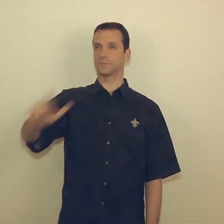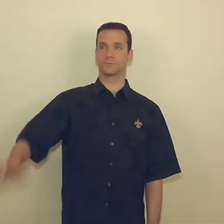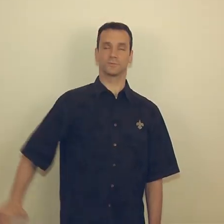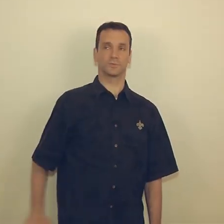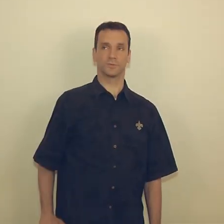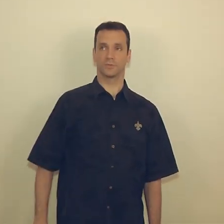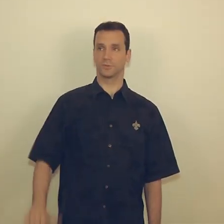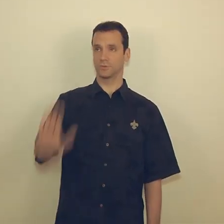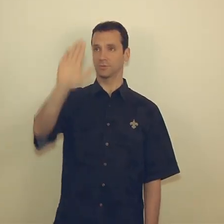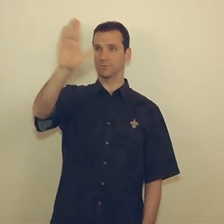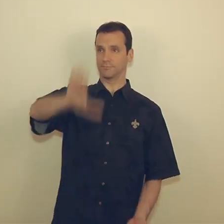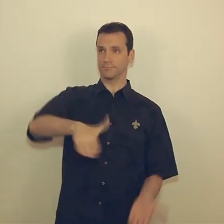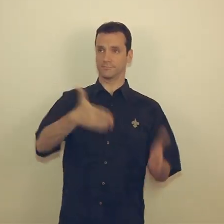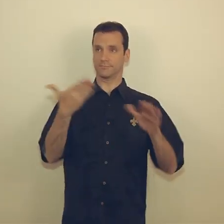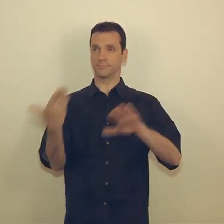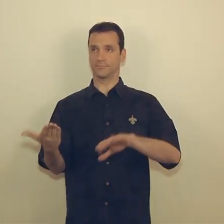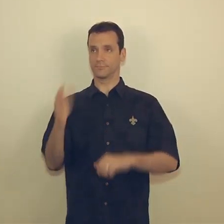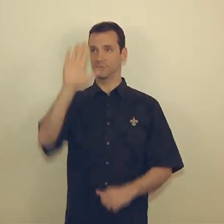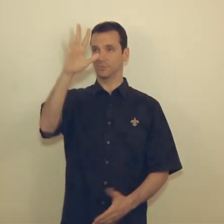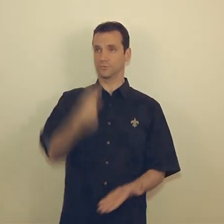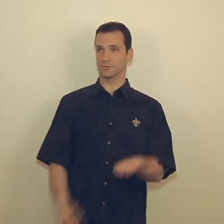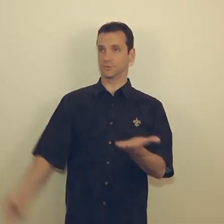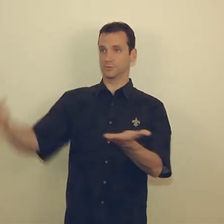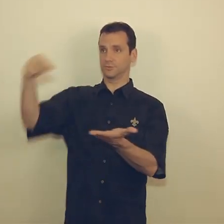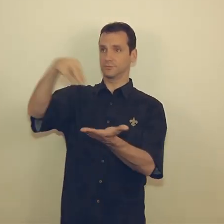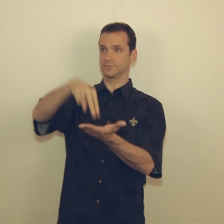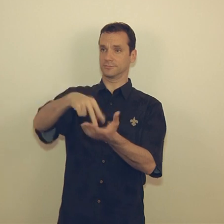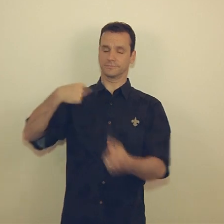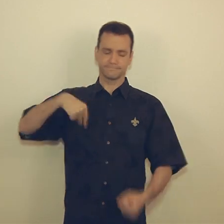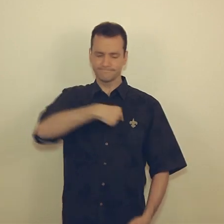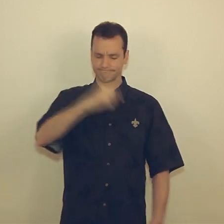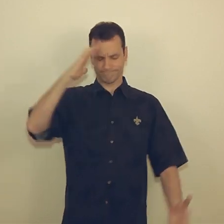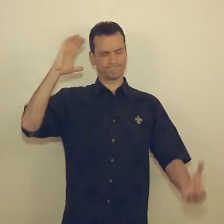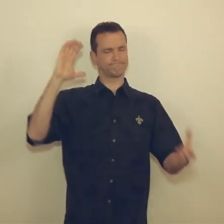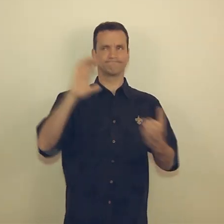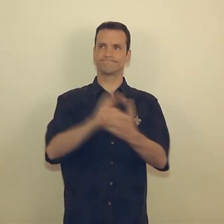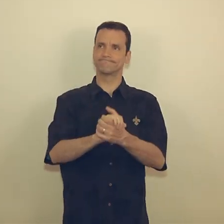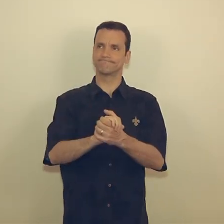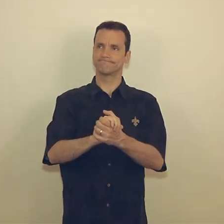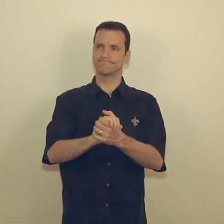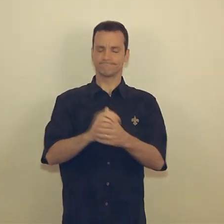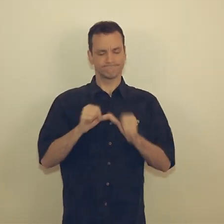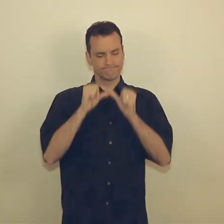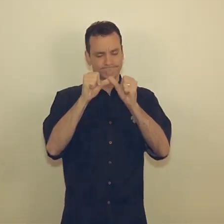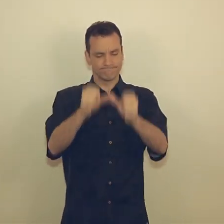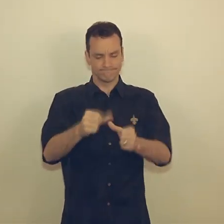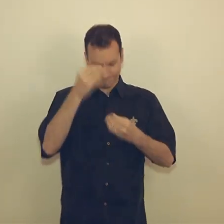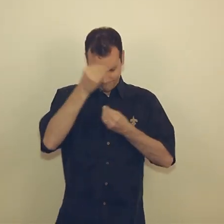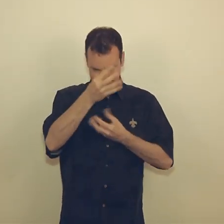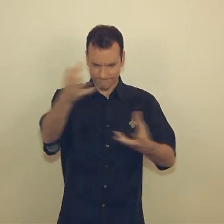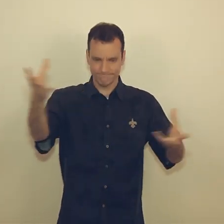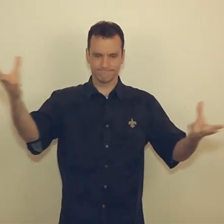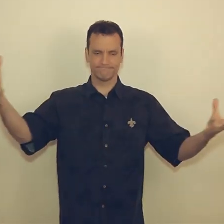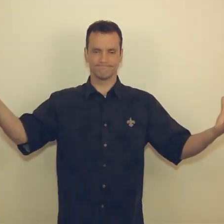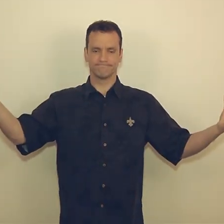We proclaim your death, O Lord, and profess your resurrection until you come again.